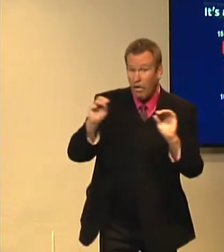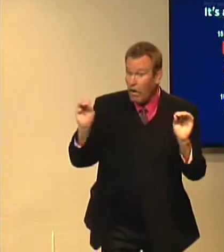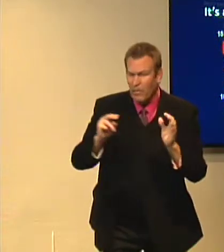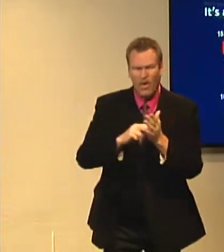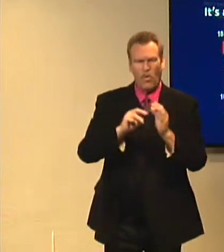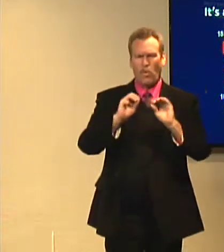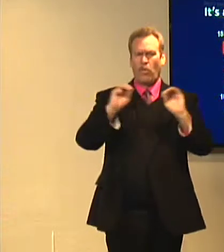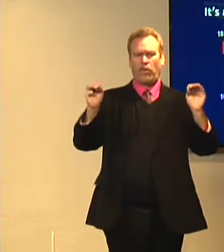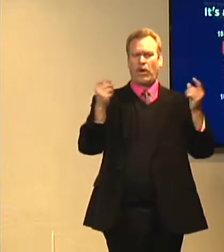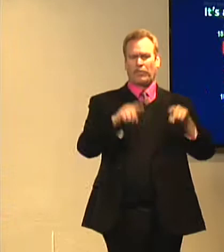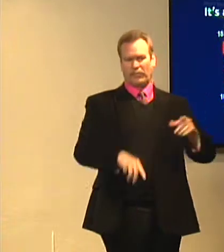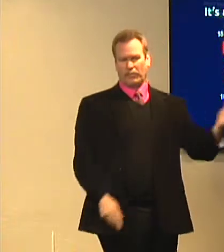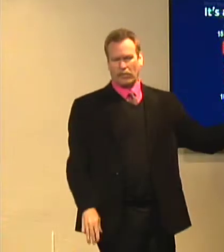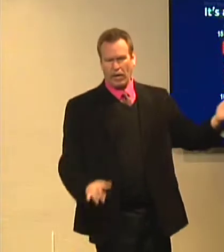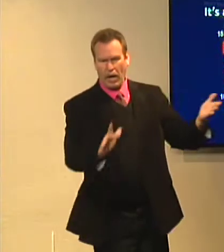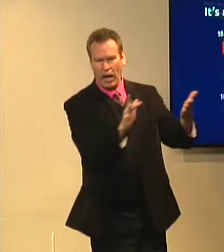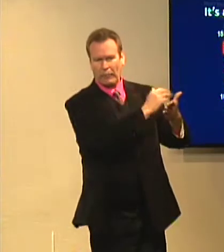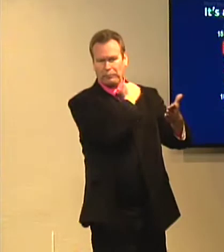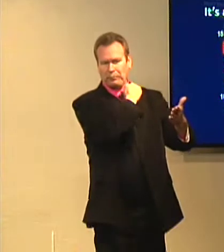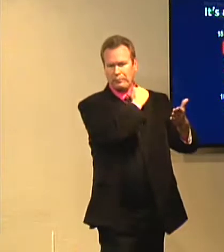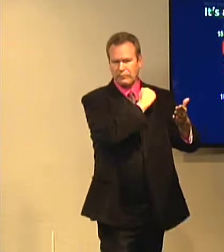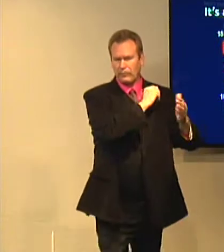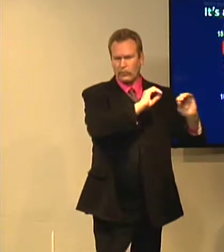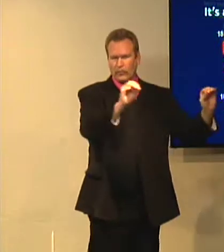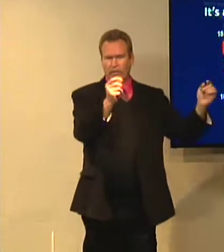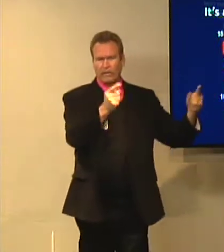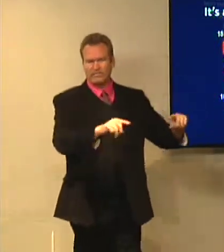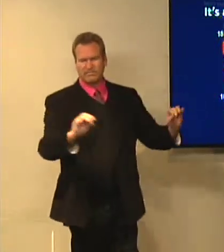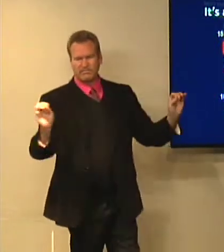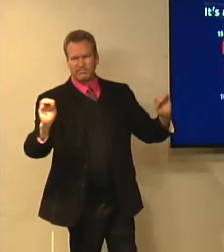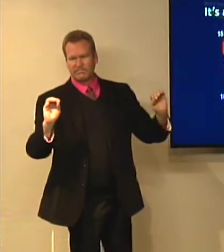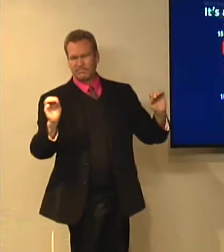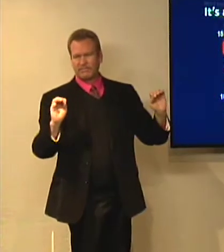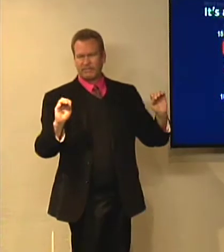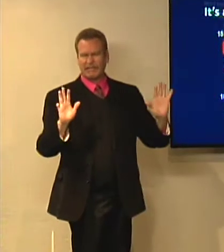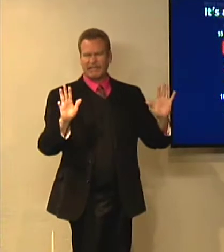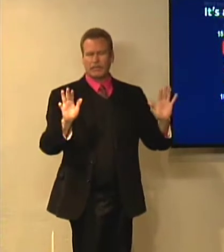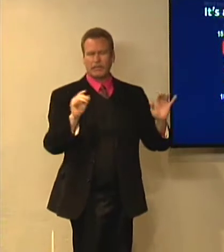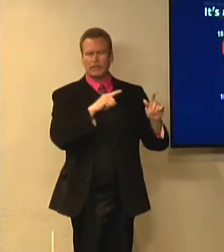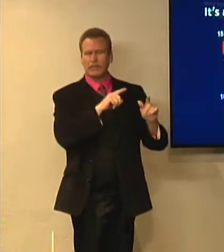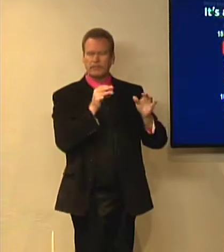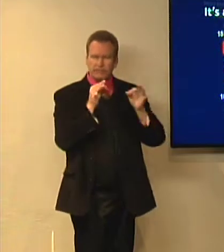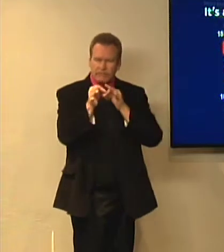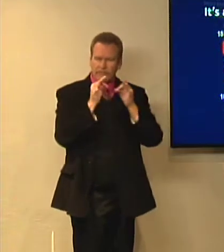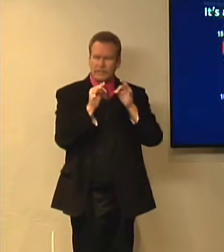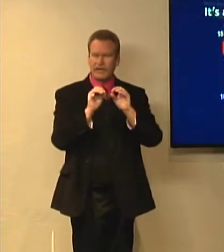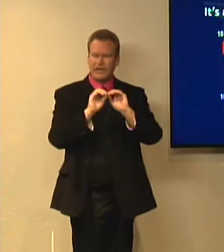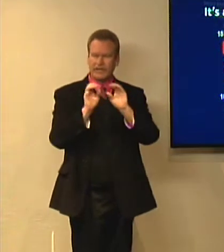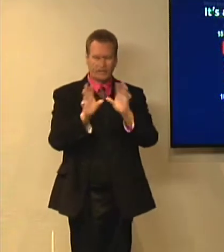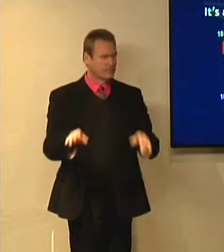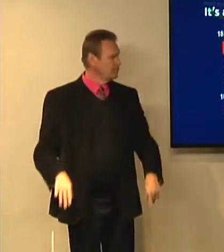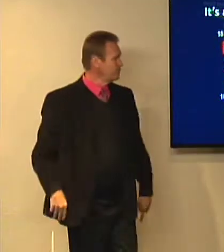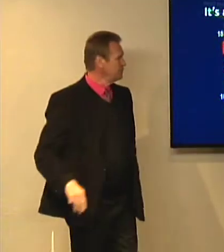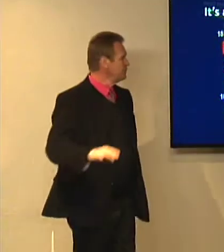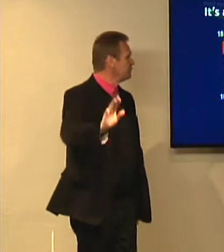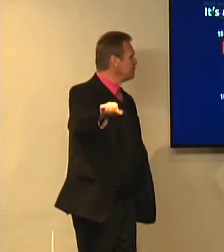And if Christ has not risen from the dead, then none of this could be possible. And so Paul is explaining and he's